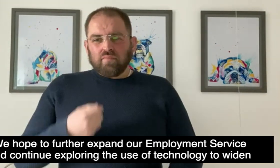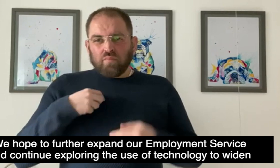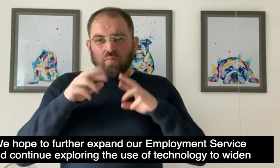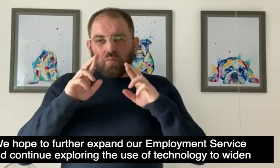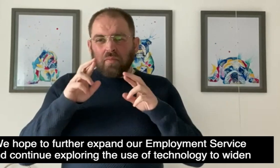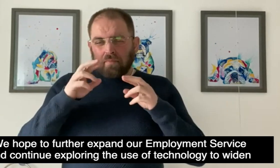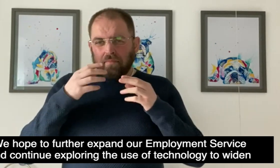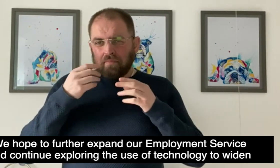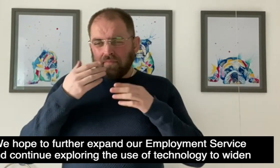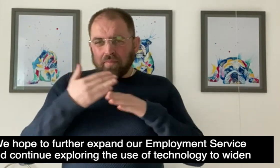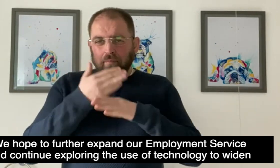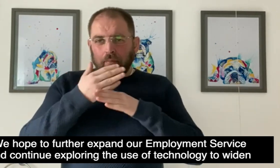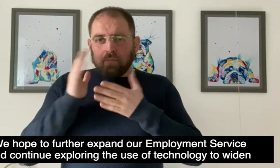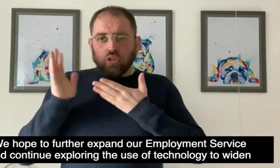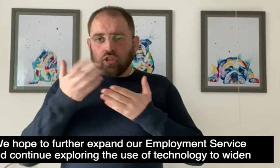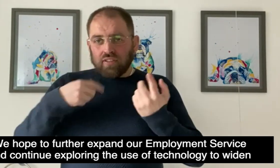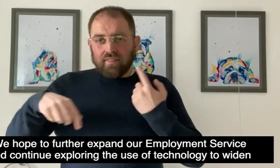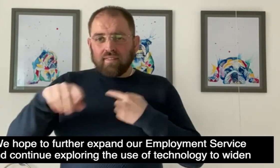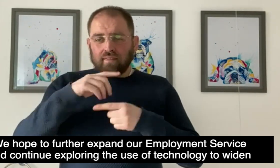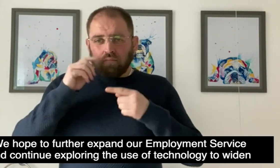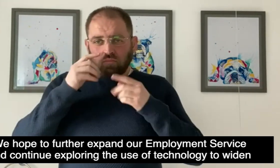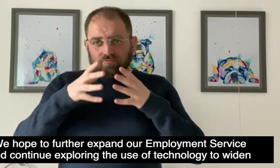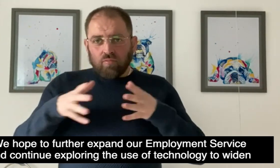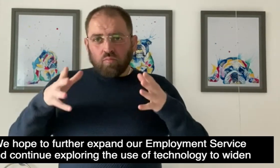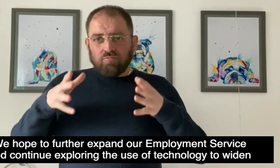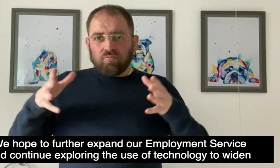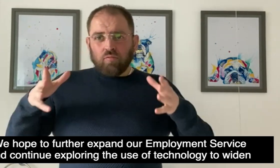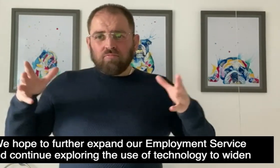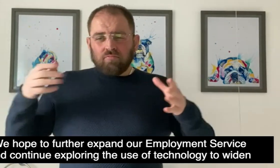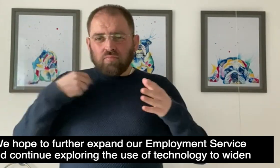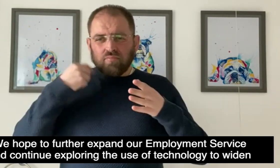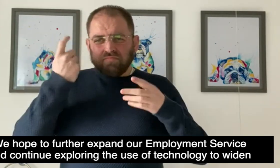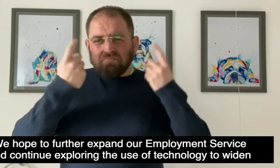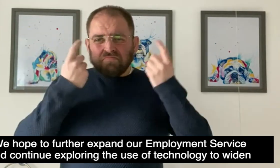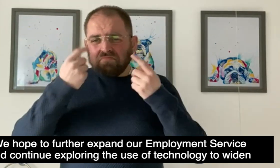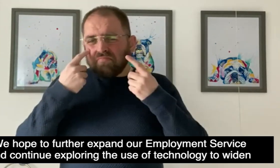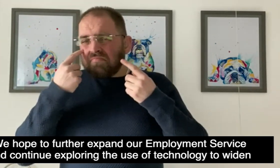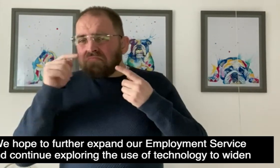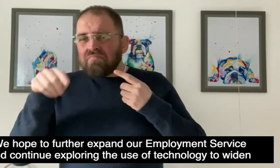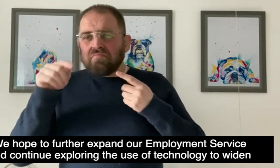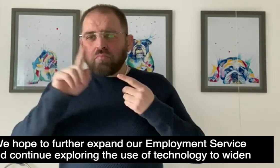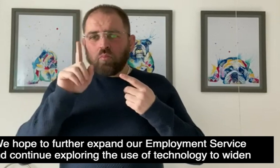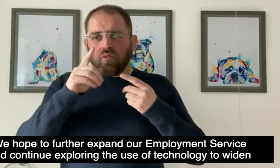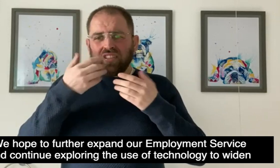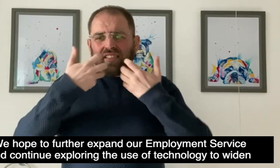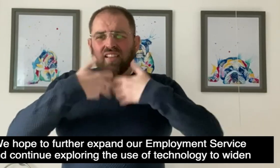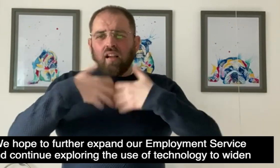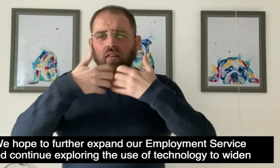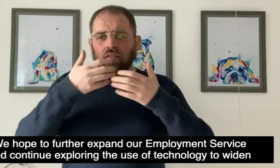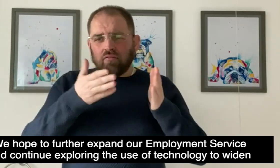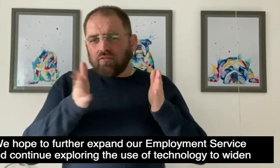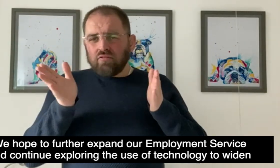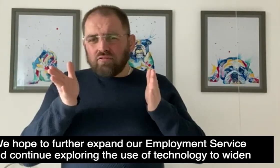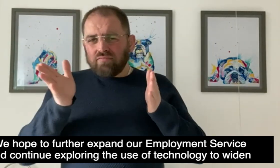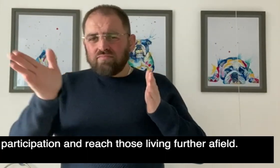We hope to further expand our employment service and continue exploring the use of technology to widen